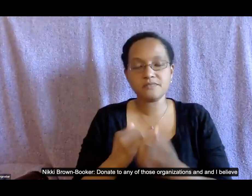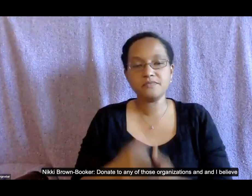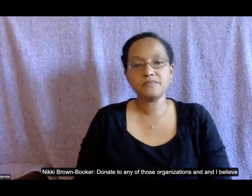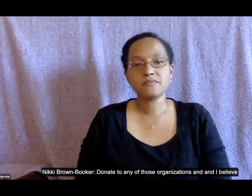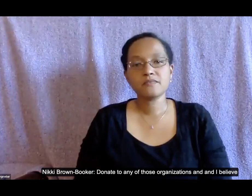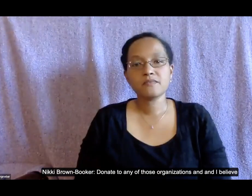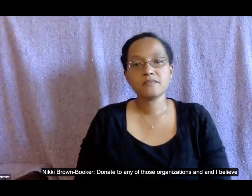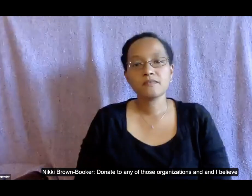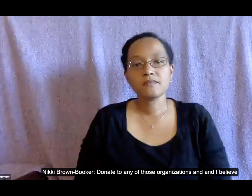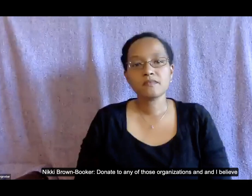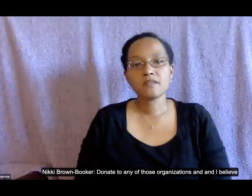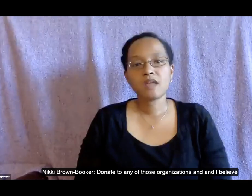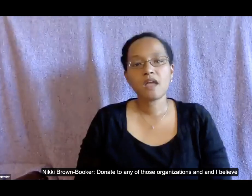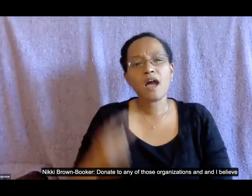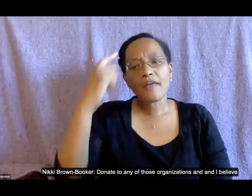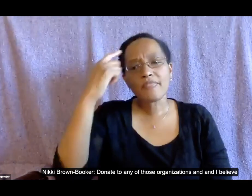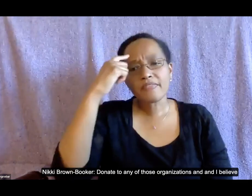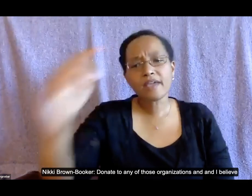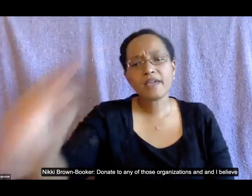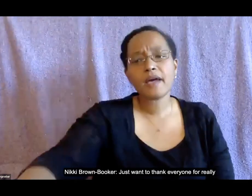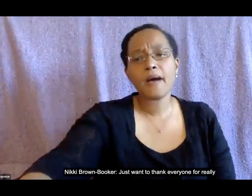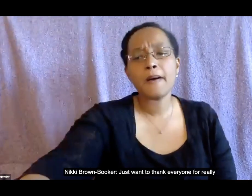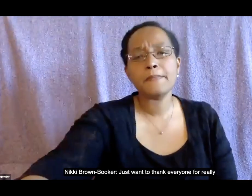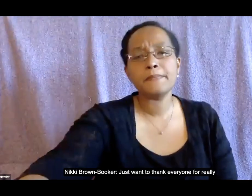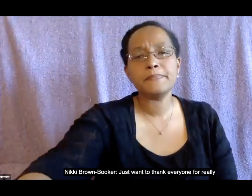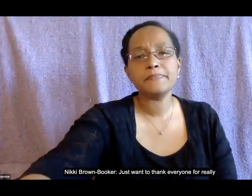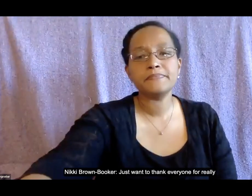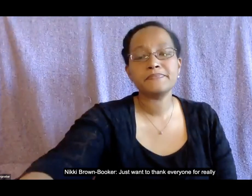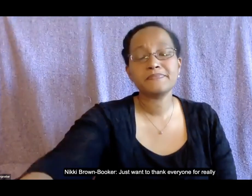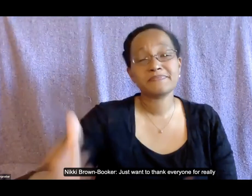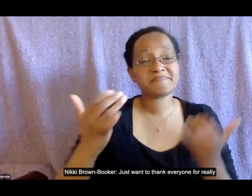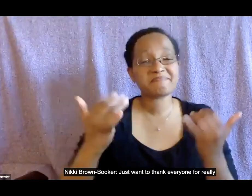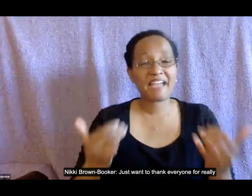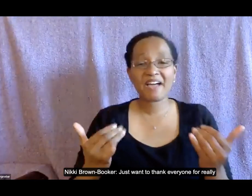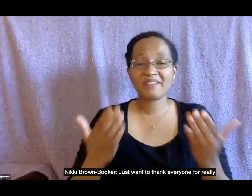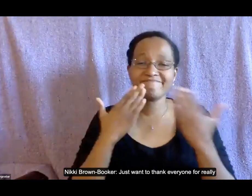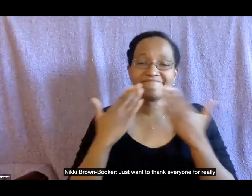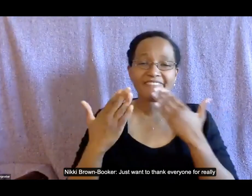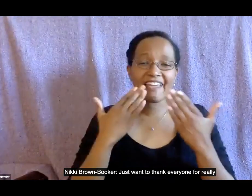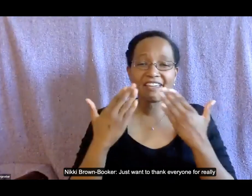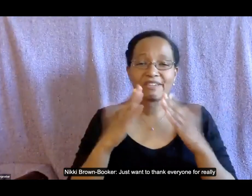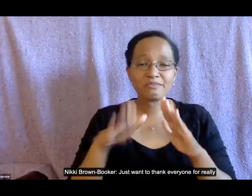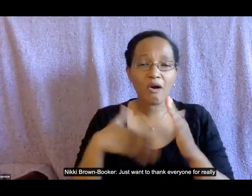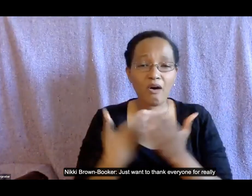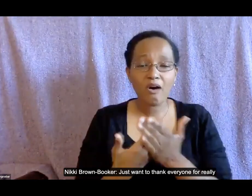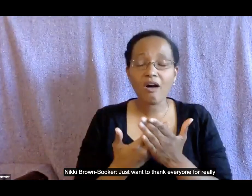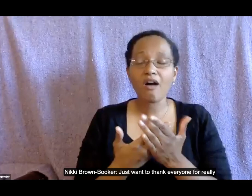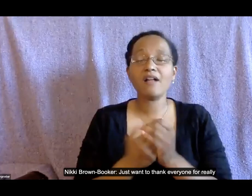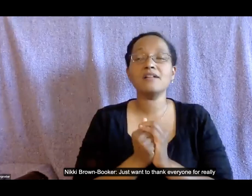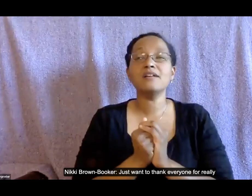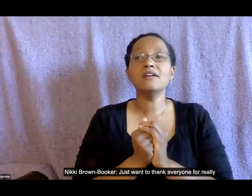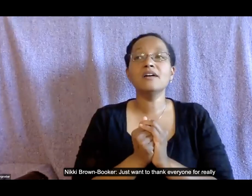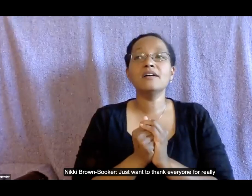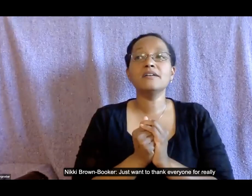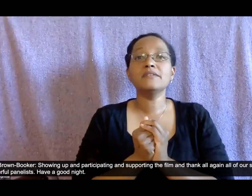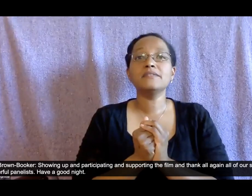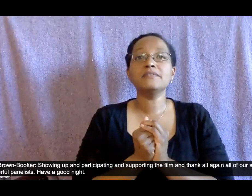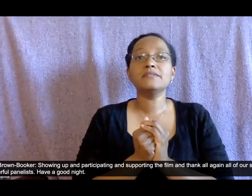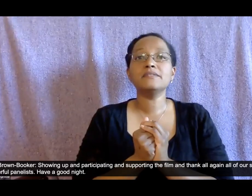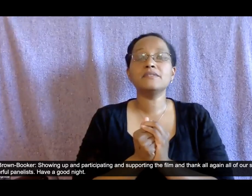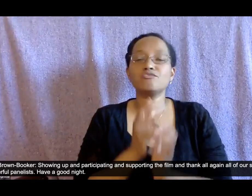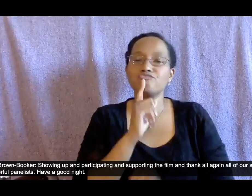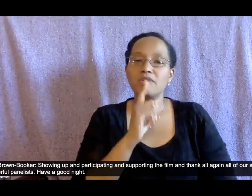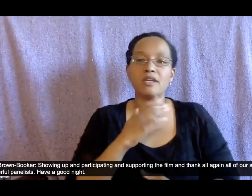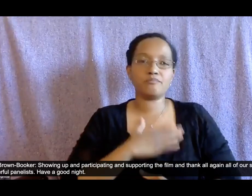i believe um i just want to thank everyone for really um showing